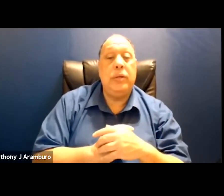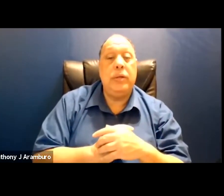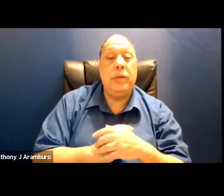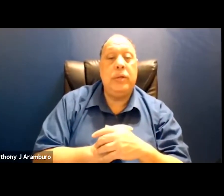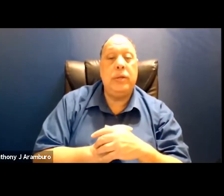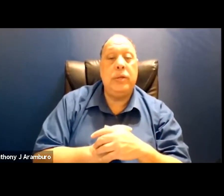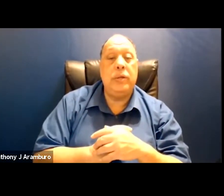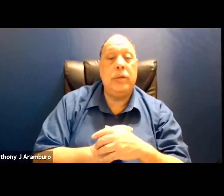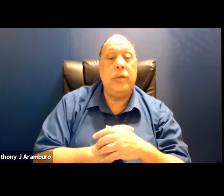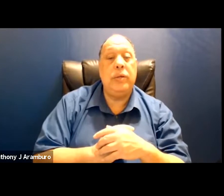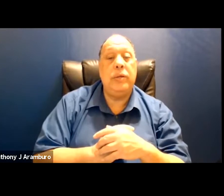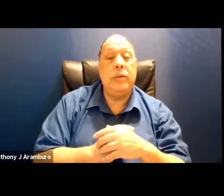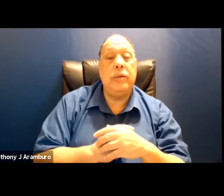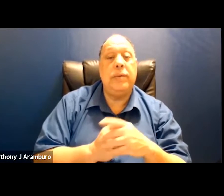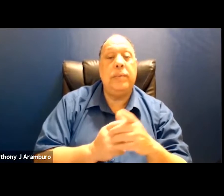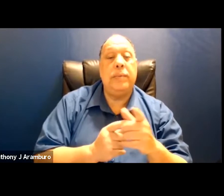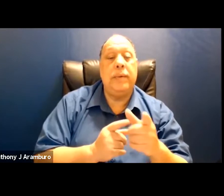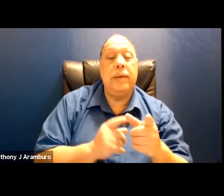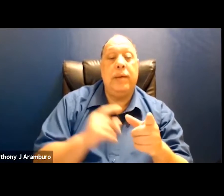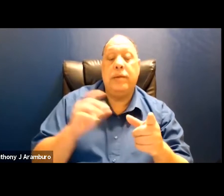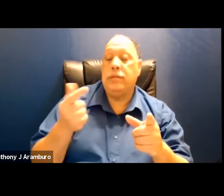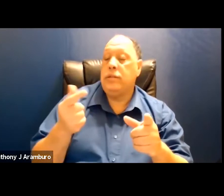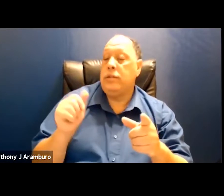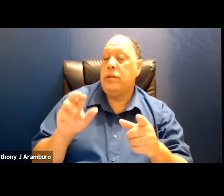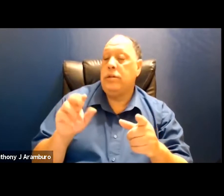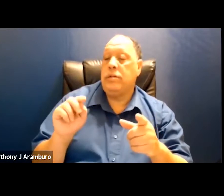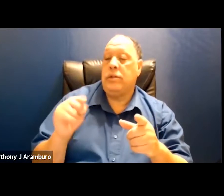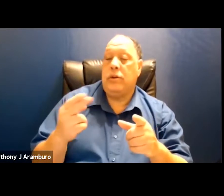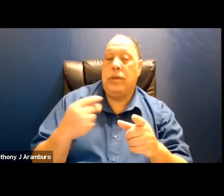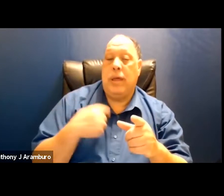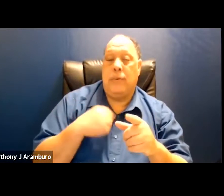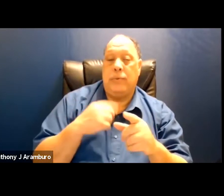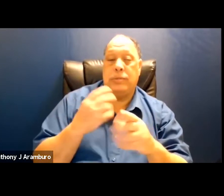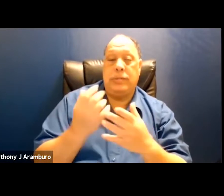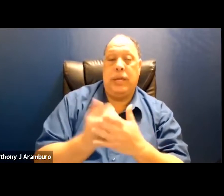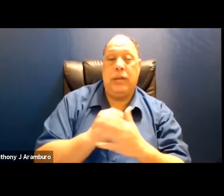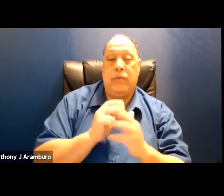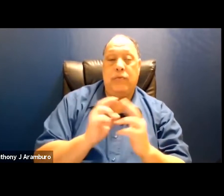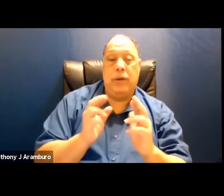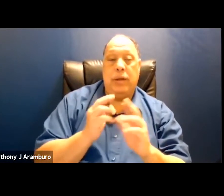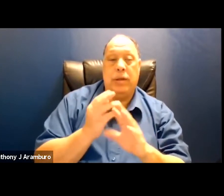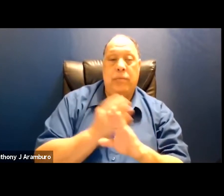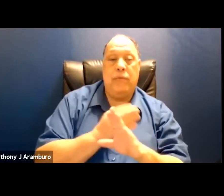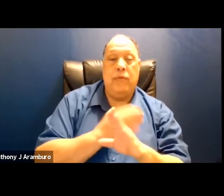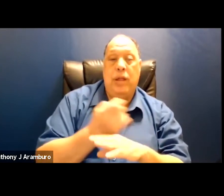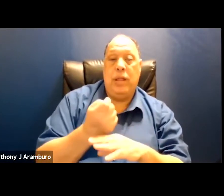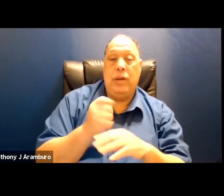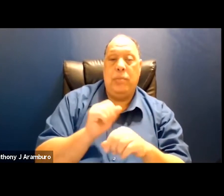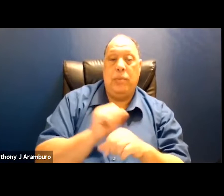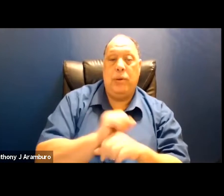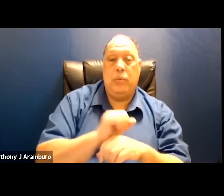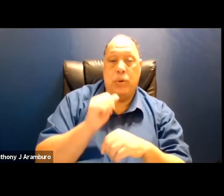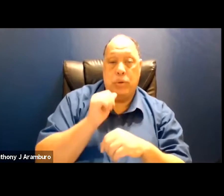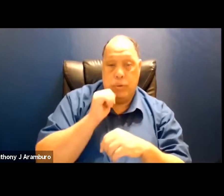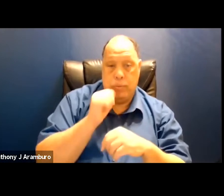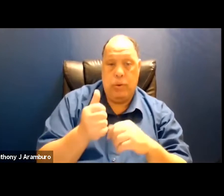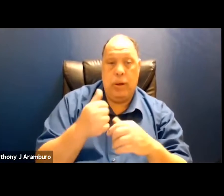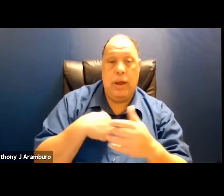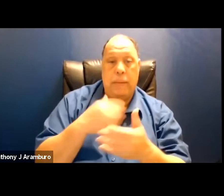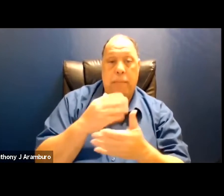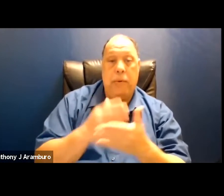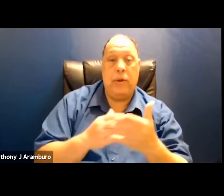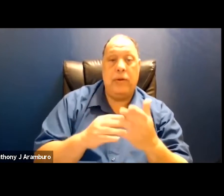i was uh just getting ready before this for um a little bit of work tomorrow i'm part of uh